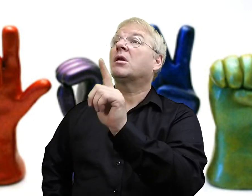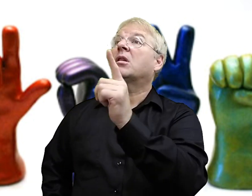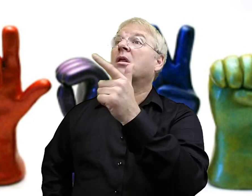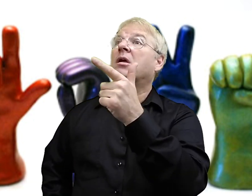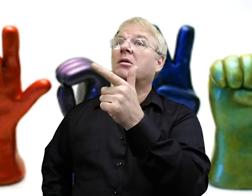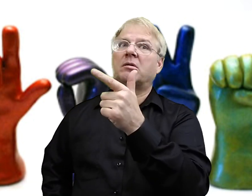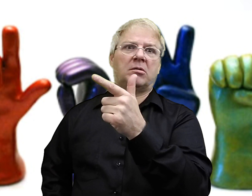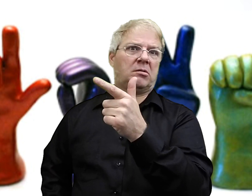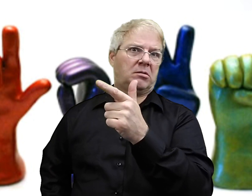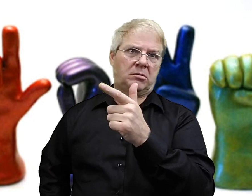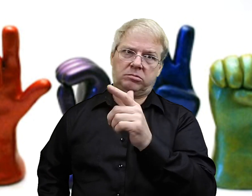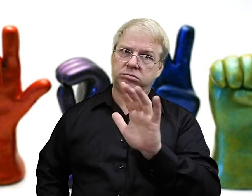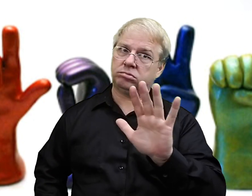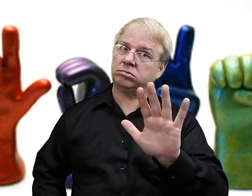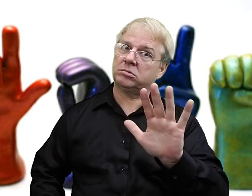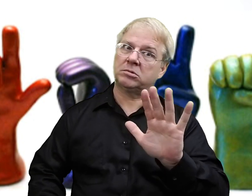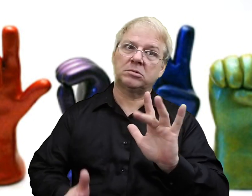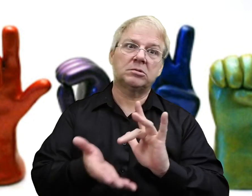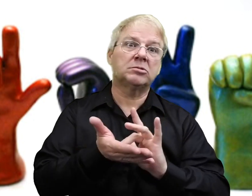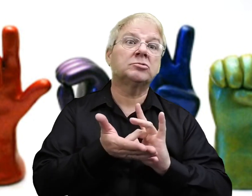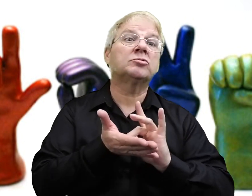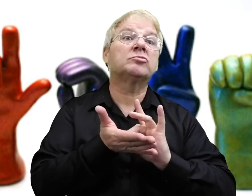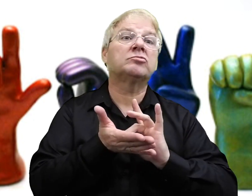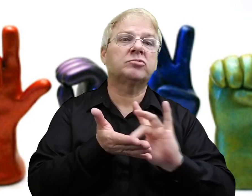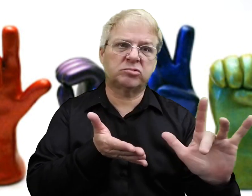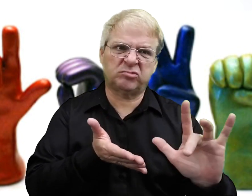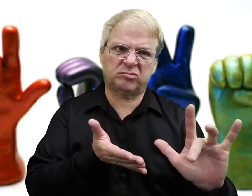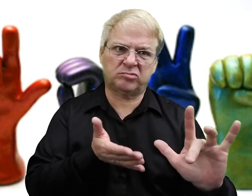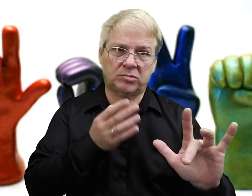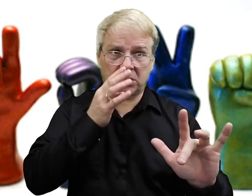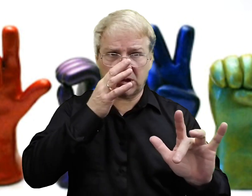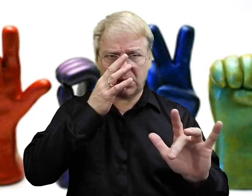Oh, I'll tell you later. Later? No. That's very rude.